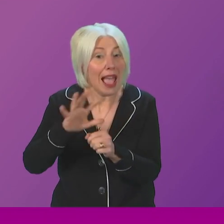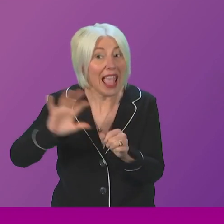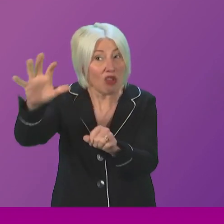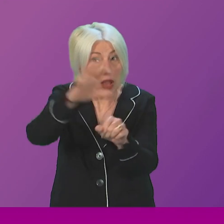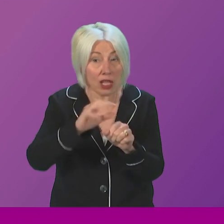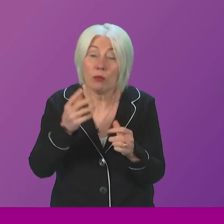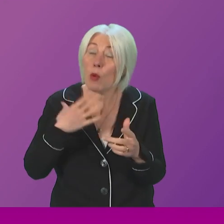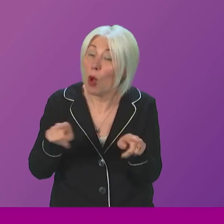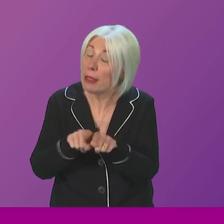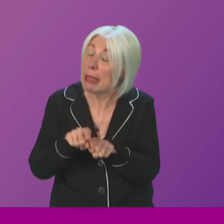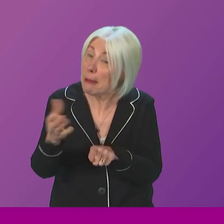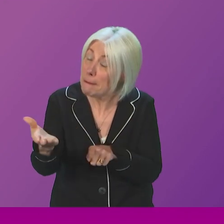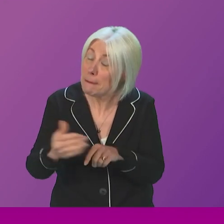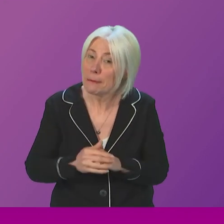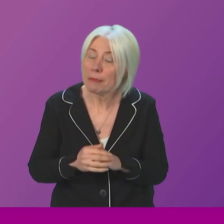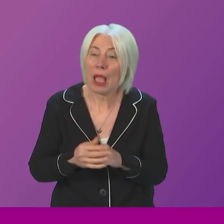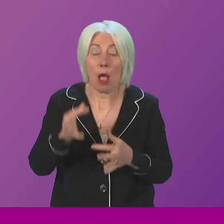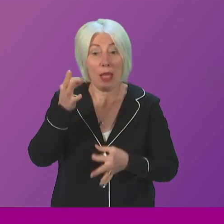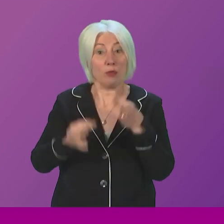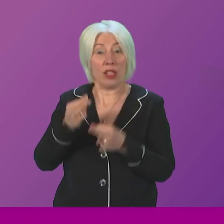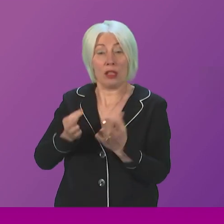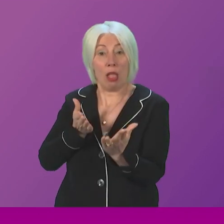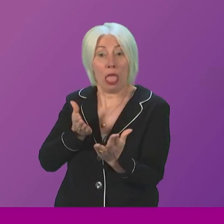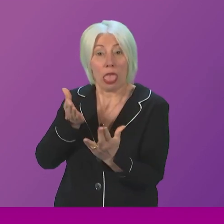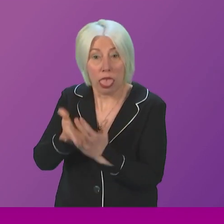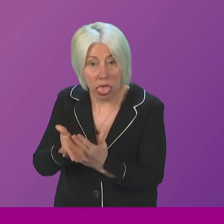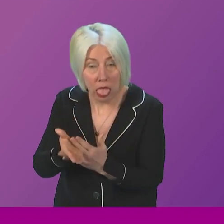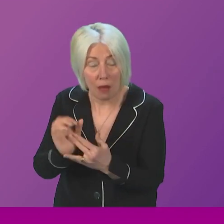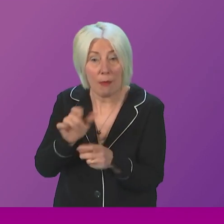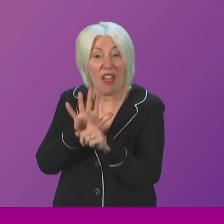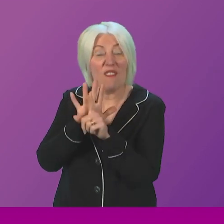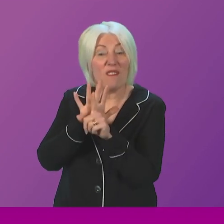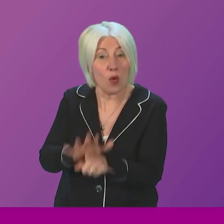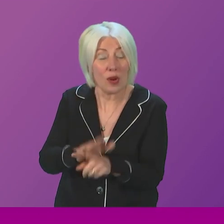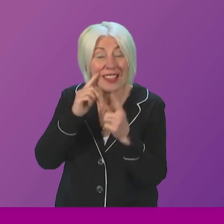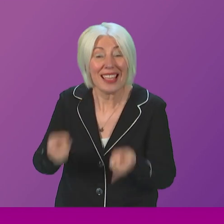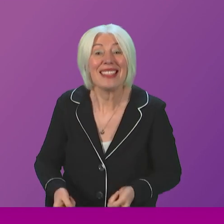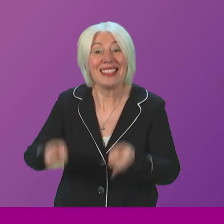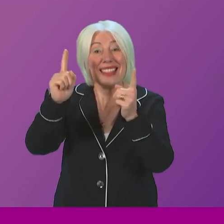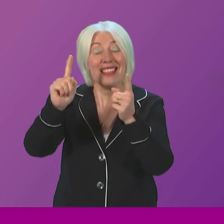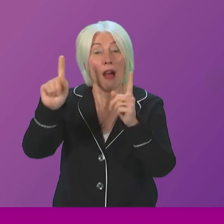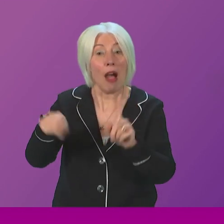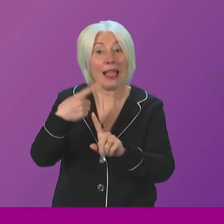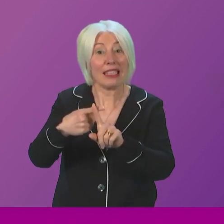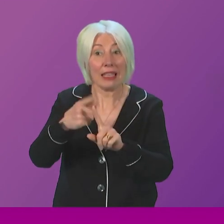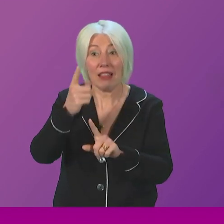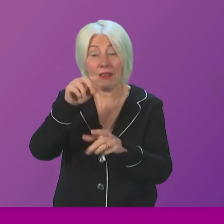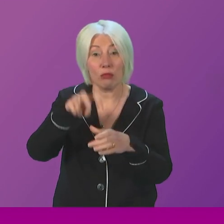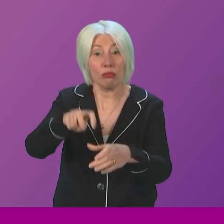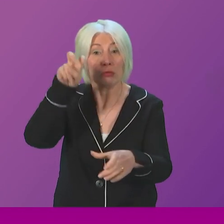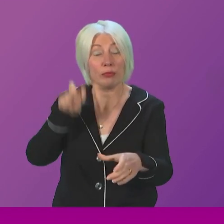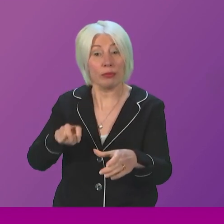similar. This political interference may even have forced a senior executive to resign.